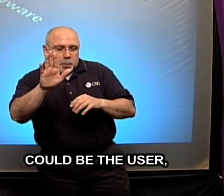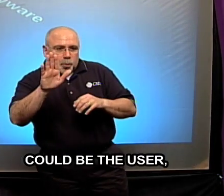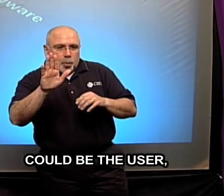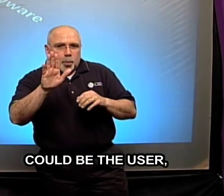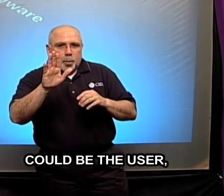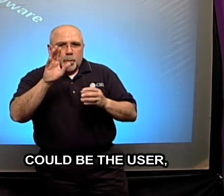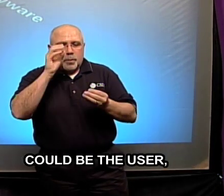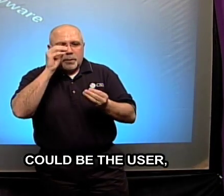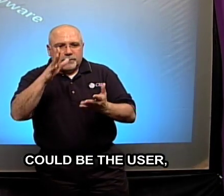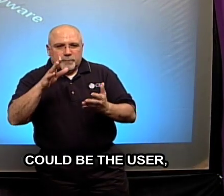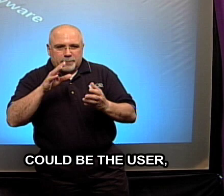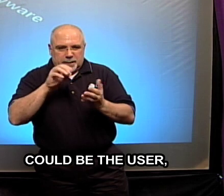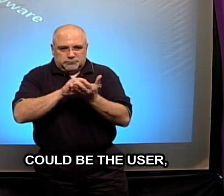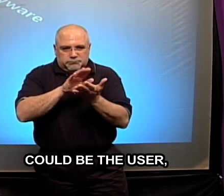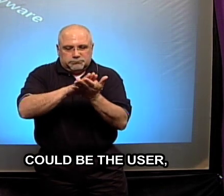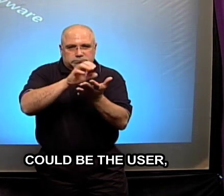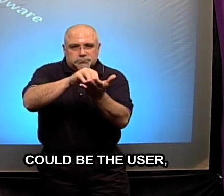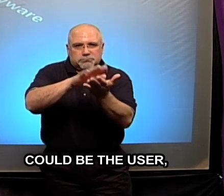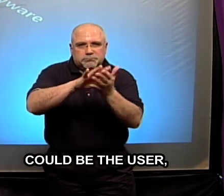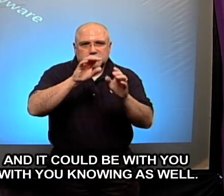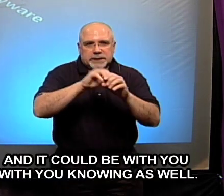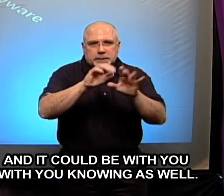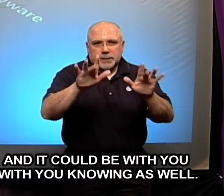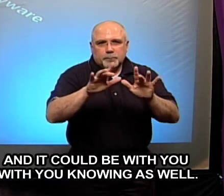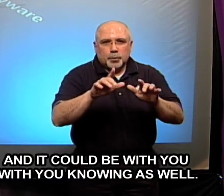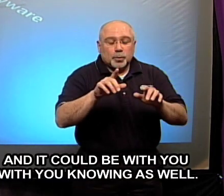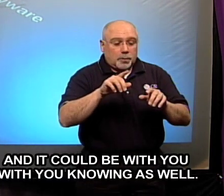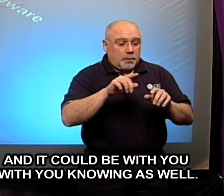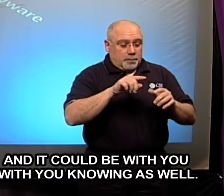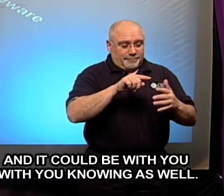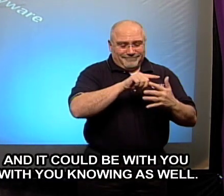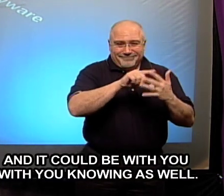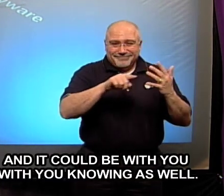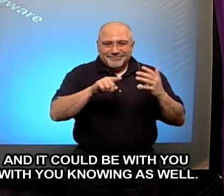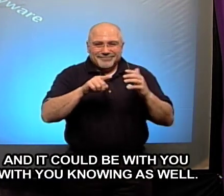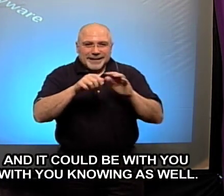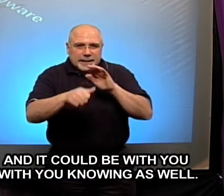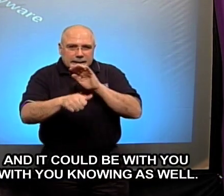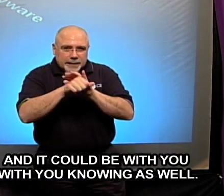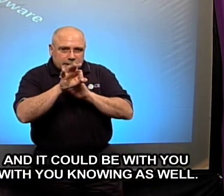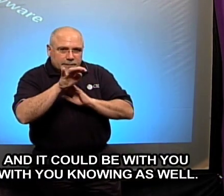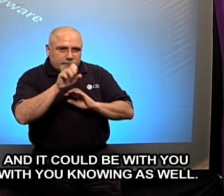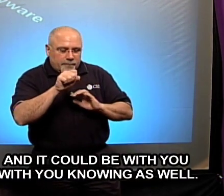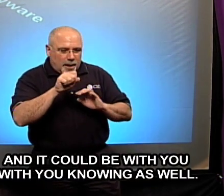be the user and it could be with you with you knowing as well